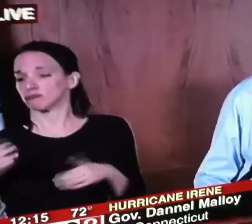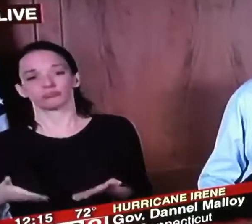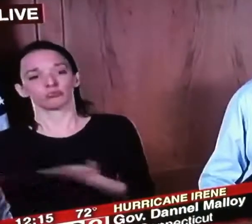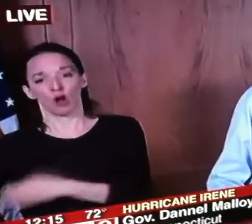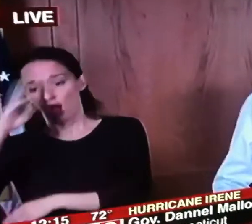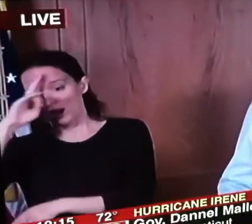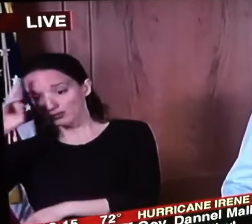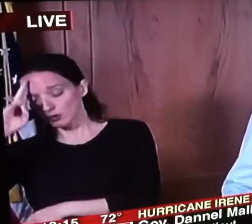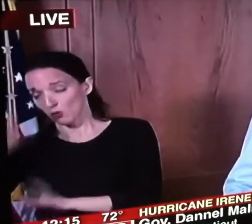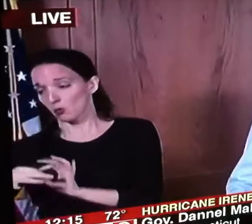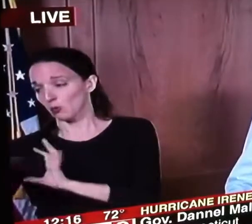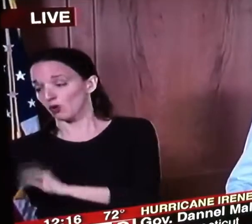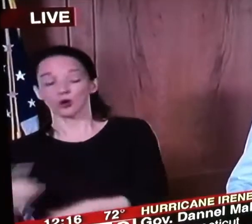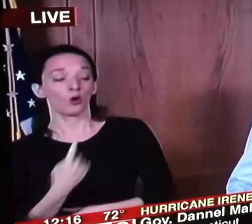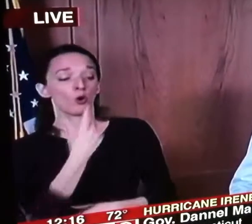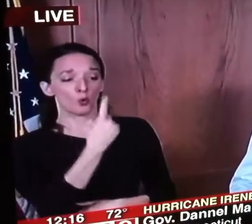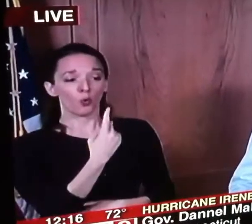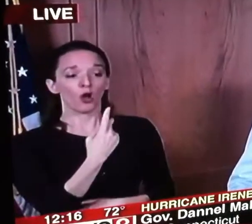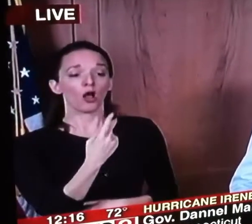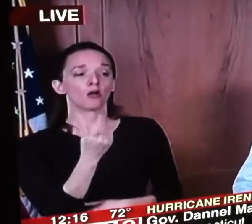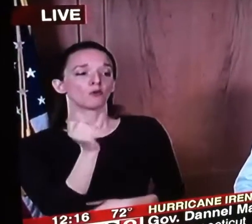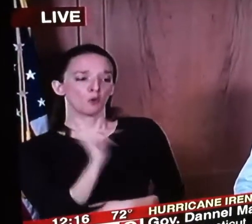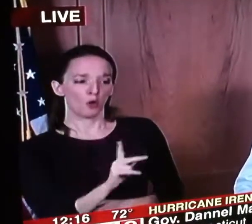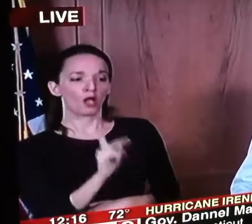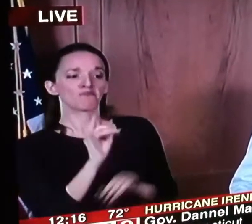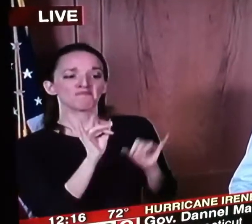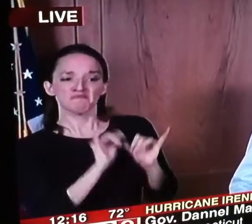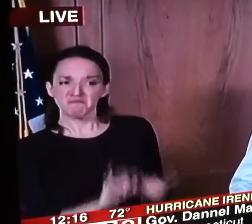been stabilized and is planning to be released later today